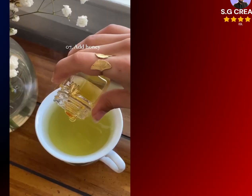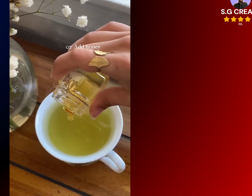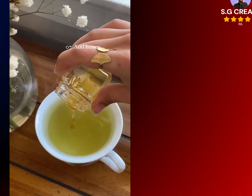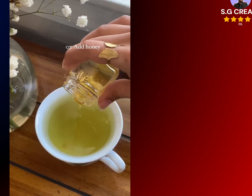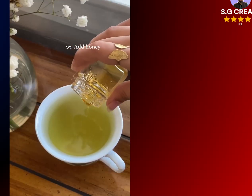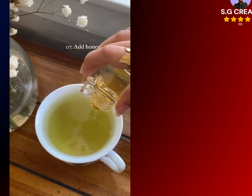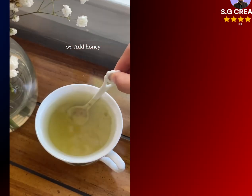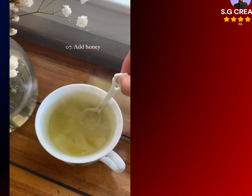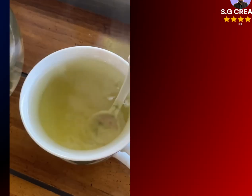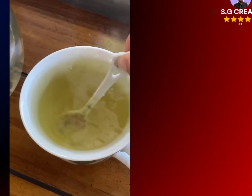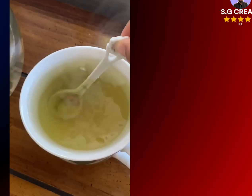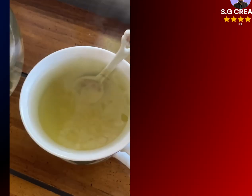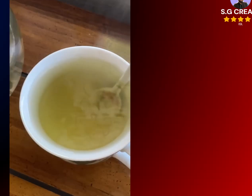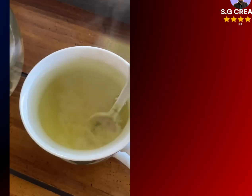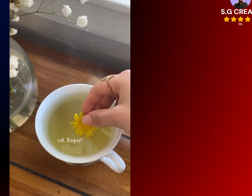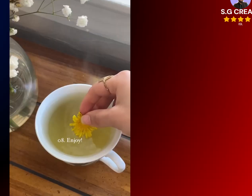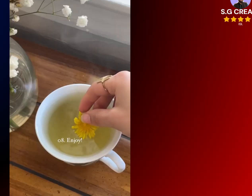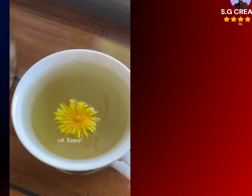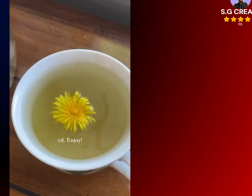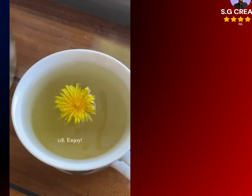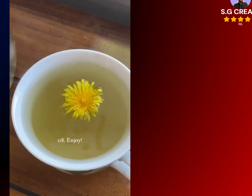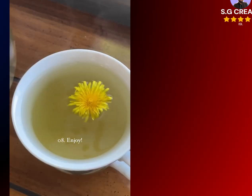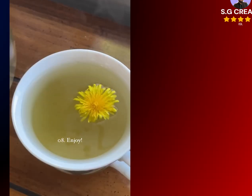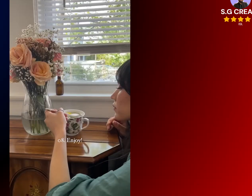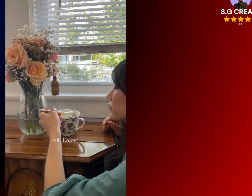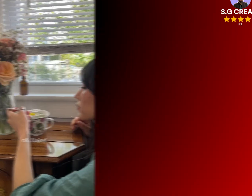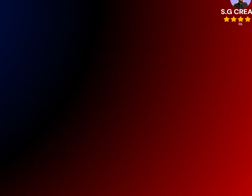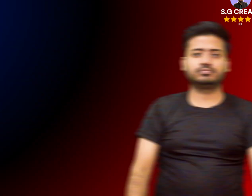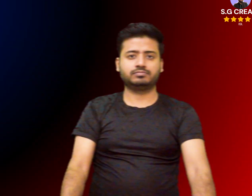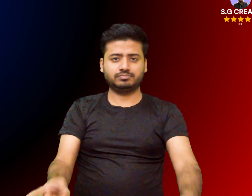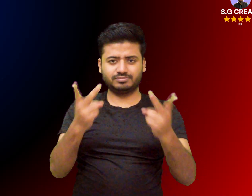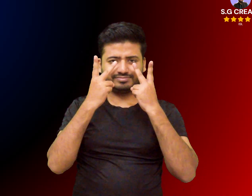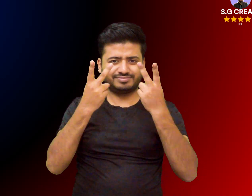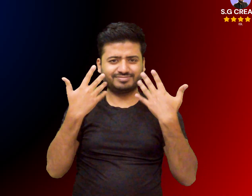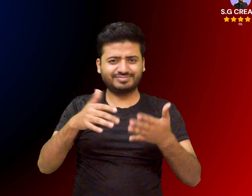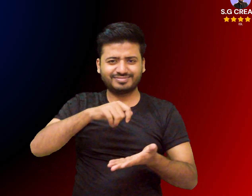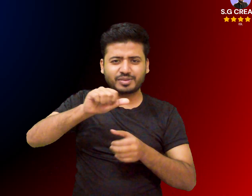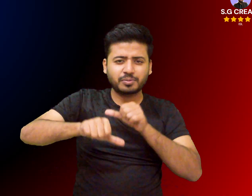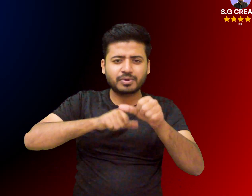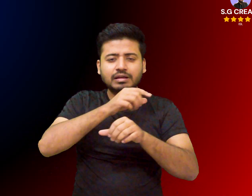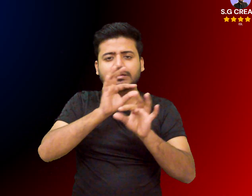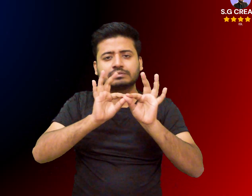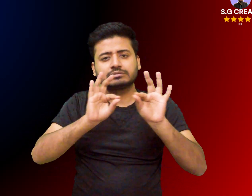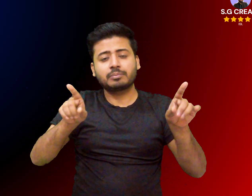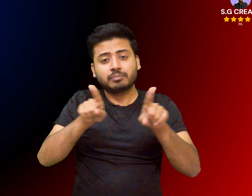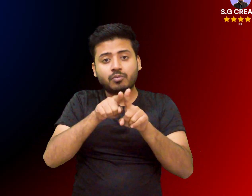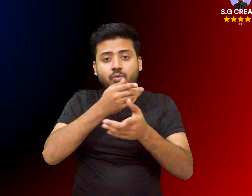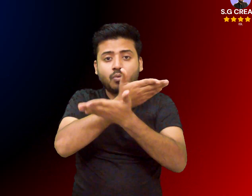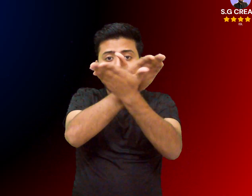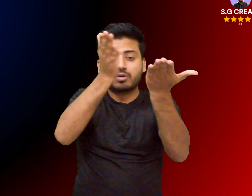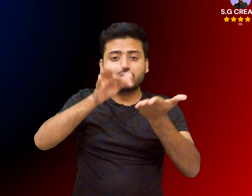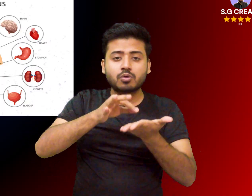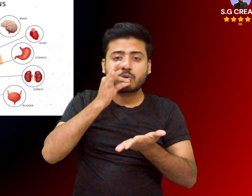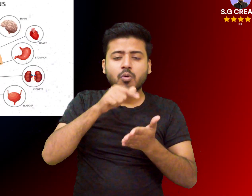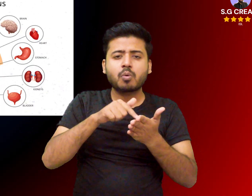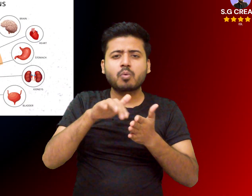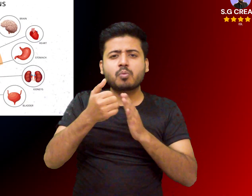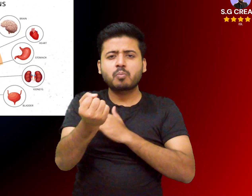of pesticides or animal waste general preparation steps harvest and clean gather the desired part of the dandelion